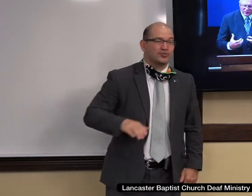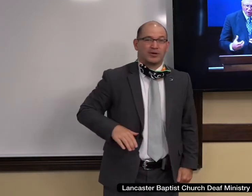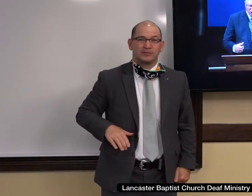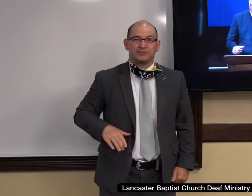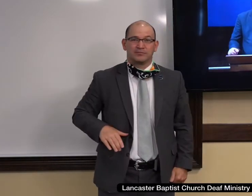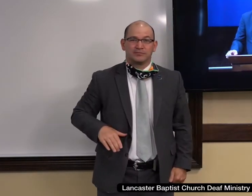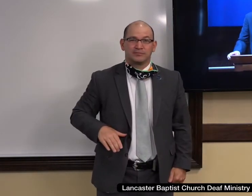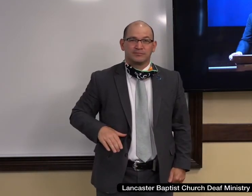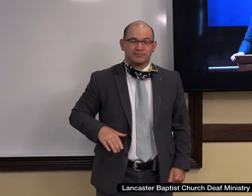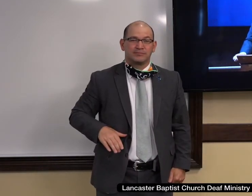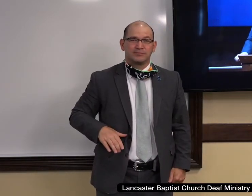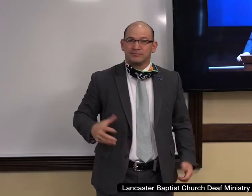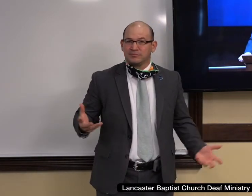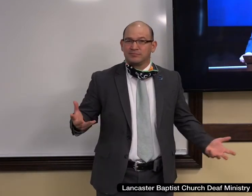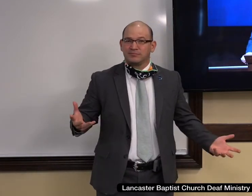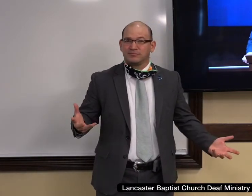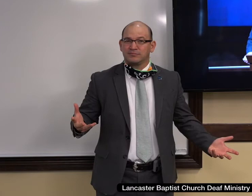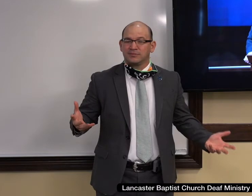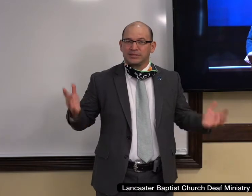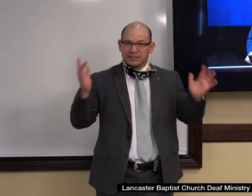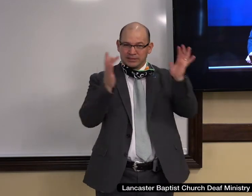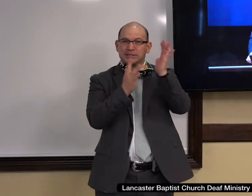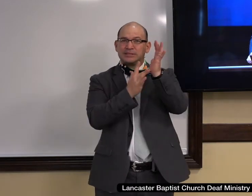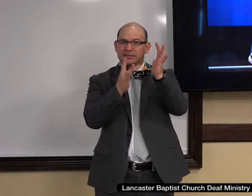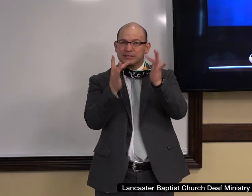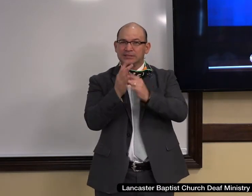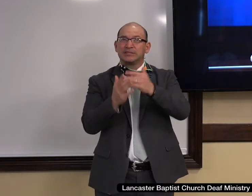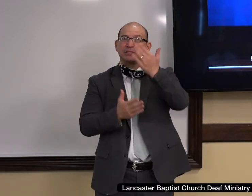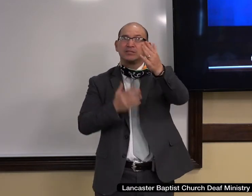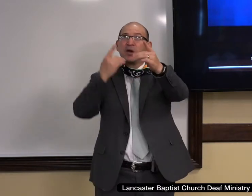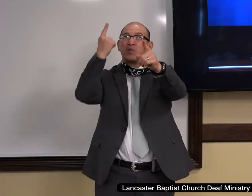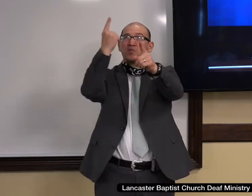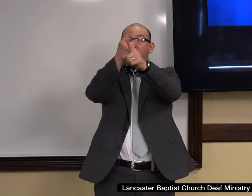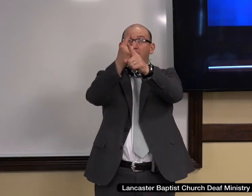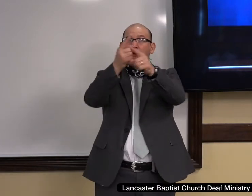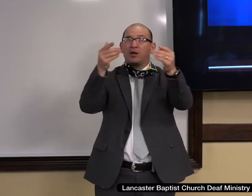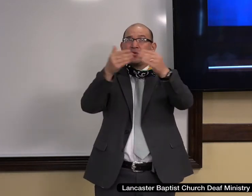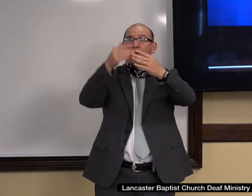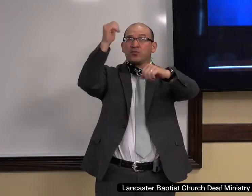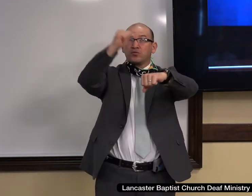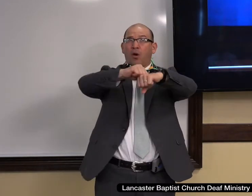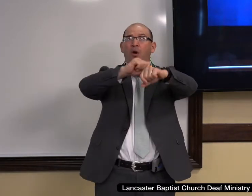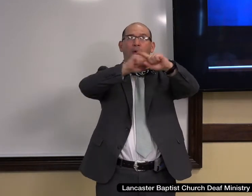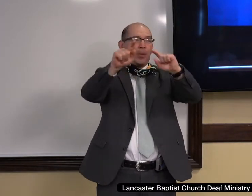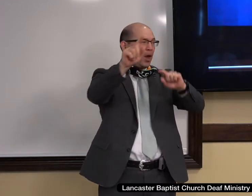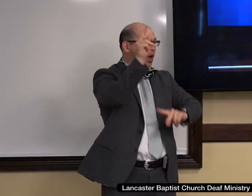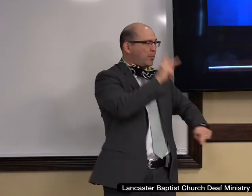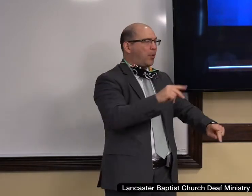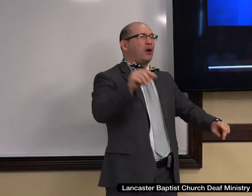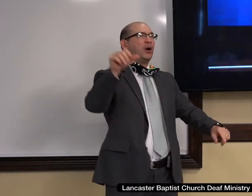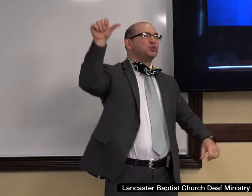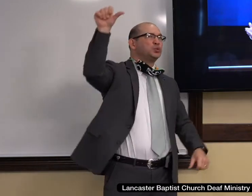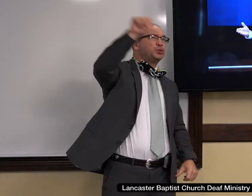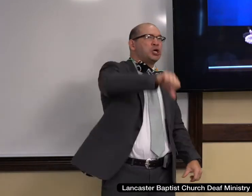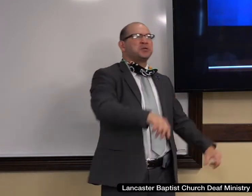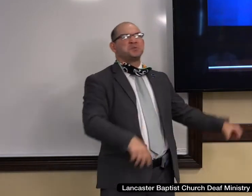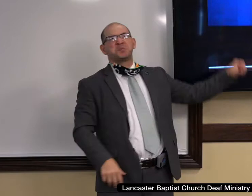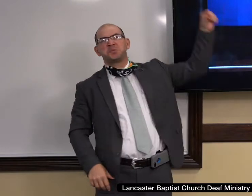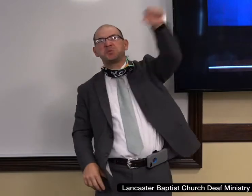root of it all. Jesus has been rejected throughout history. I think of the days of Noah. We'll reference those next